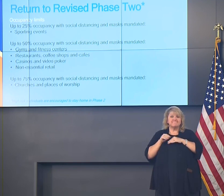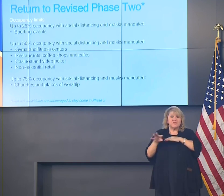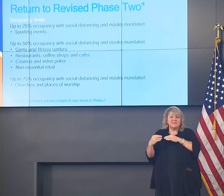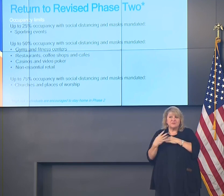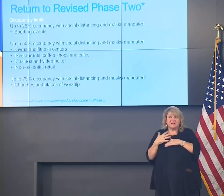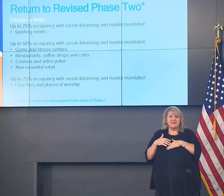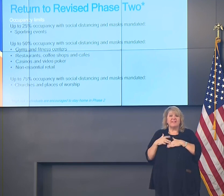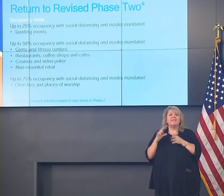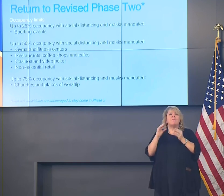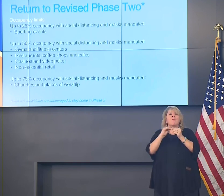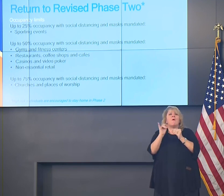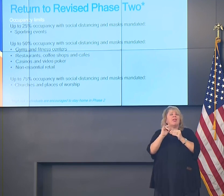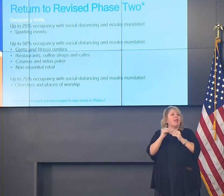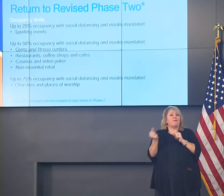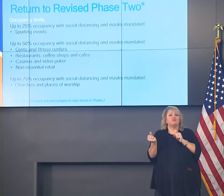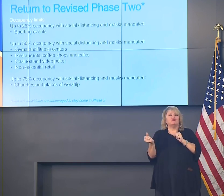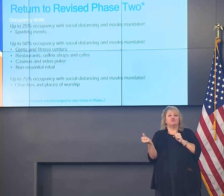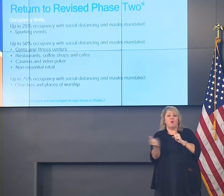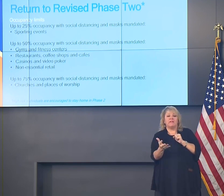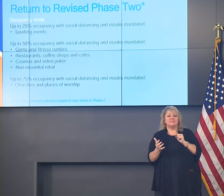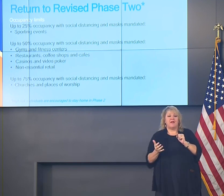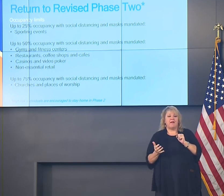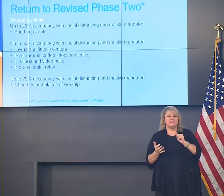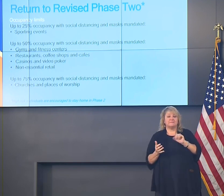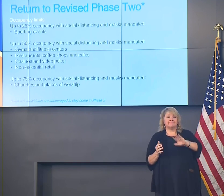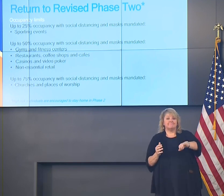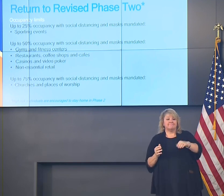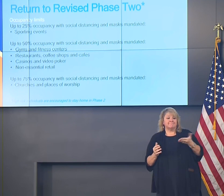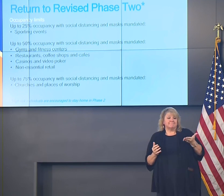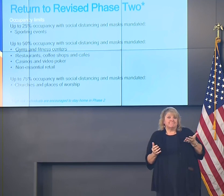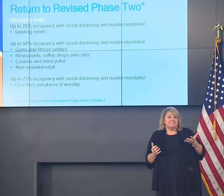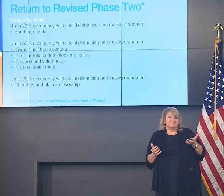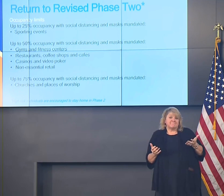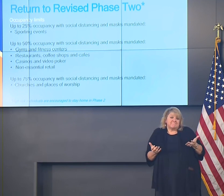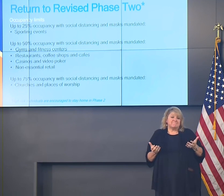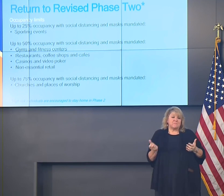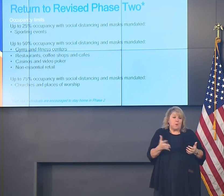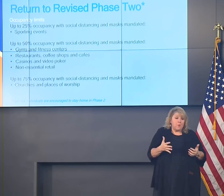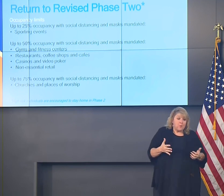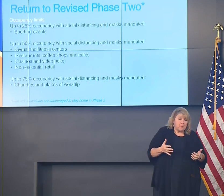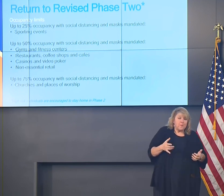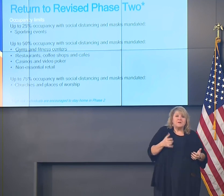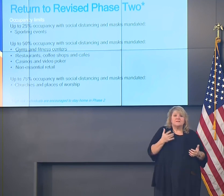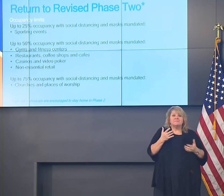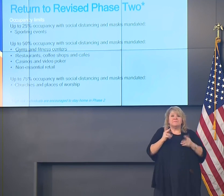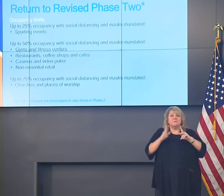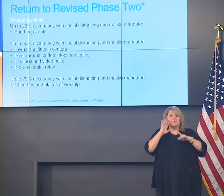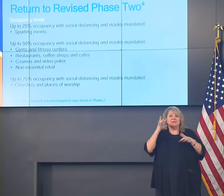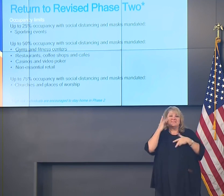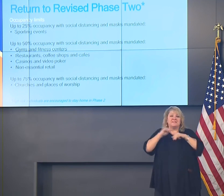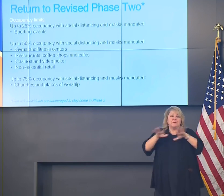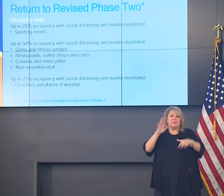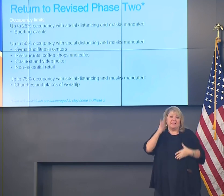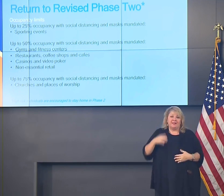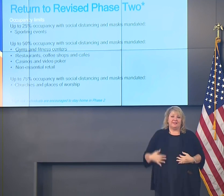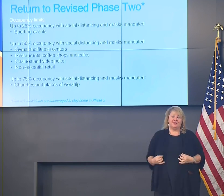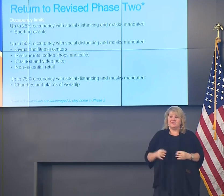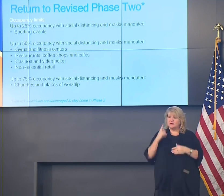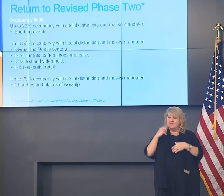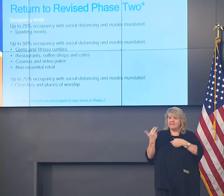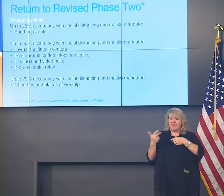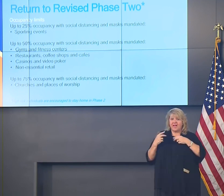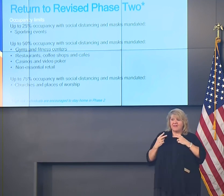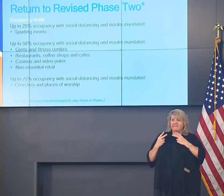that you come up short, and somebody's going to get sick, or multiple people are going to get sick. And then when you have